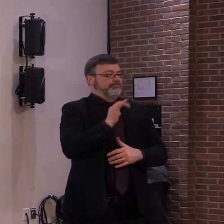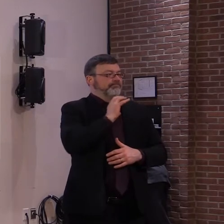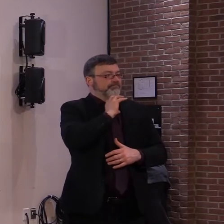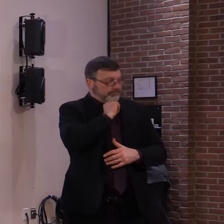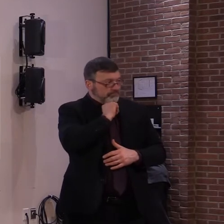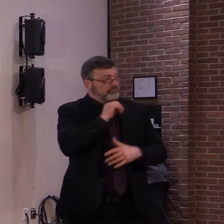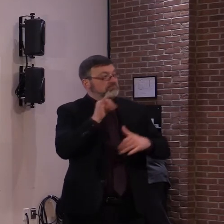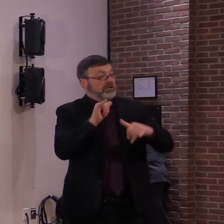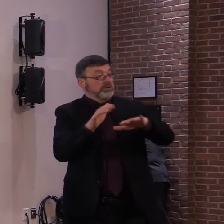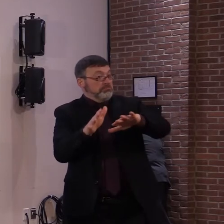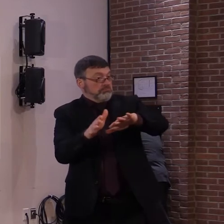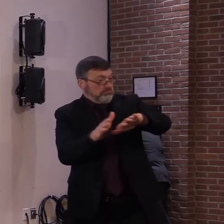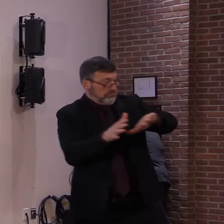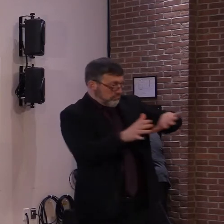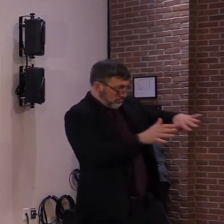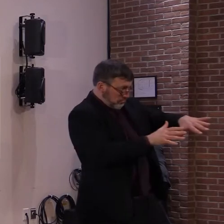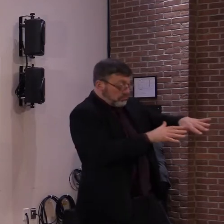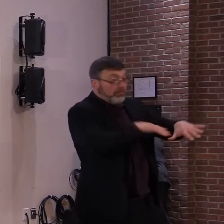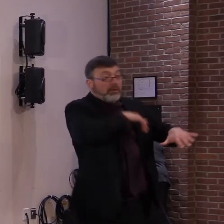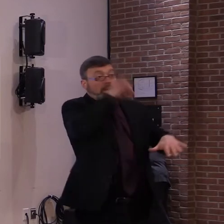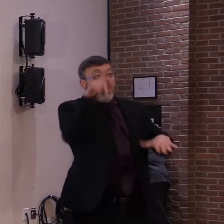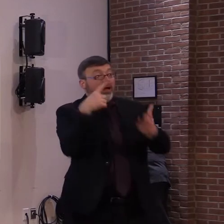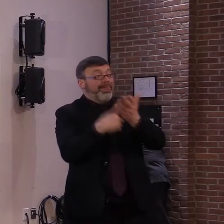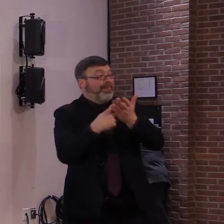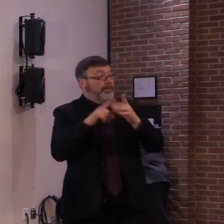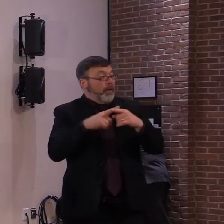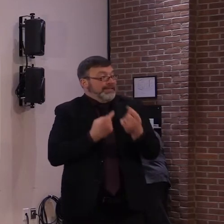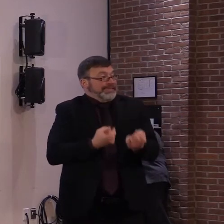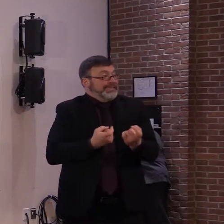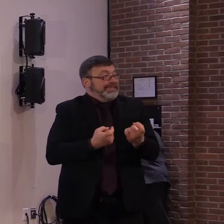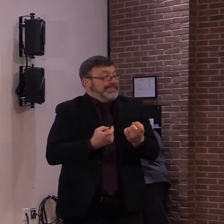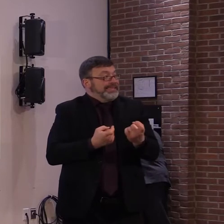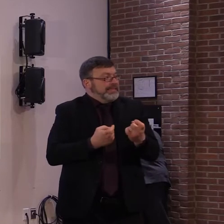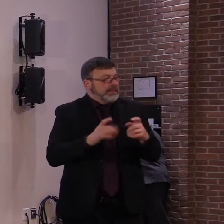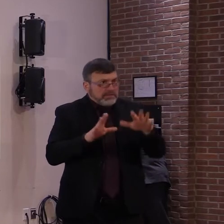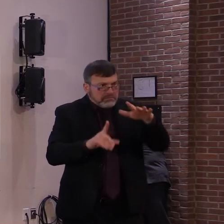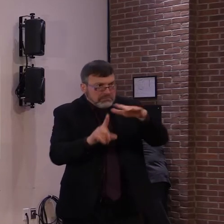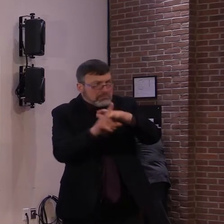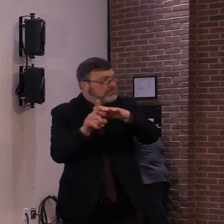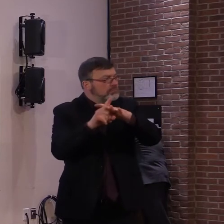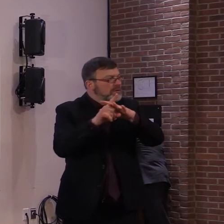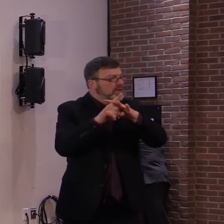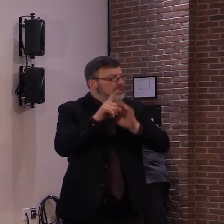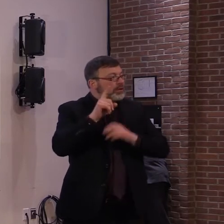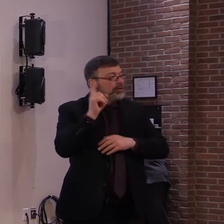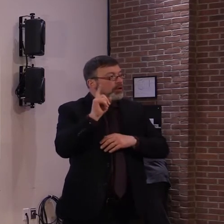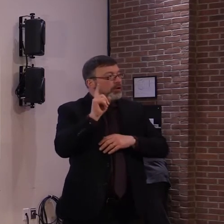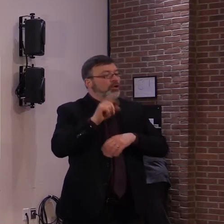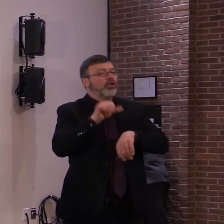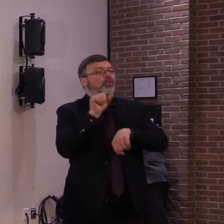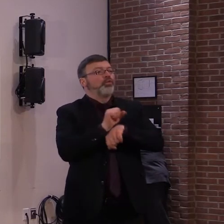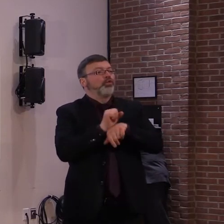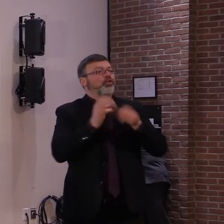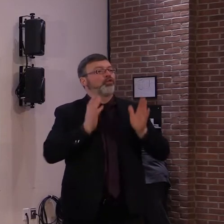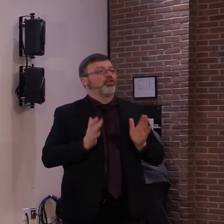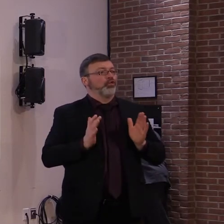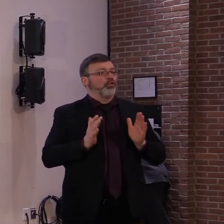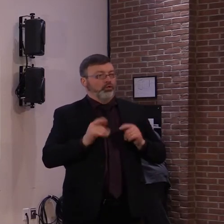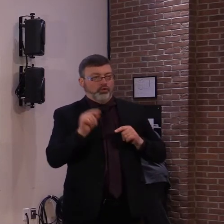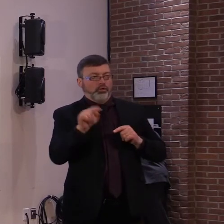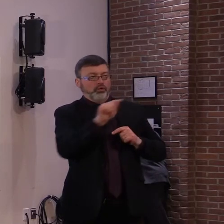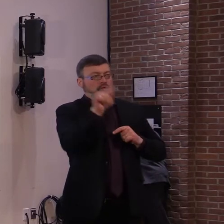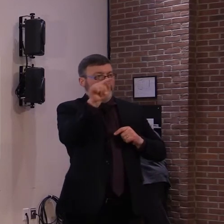are related to sporadic cases among employees in a range of positions, some in ski